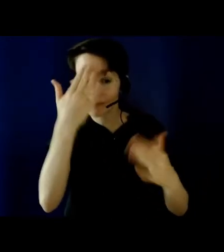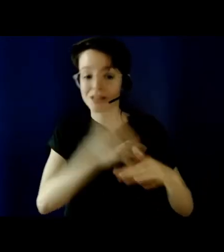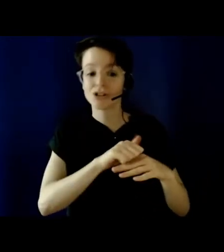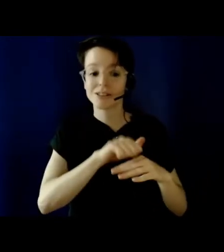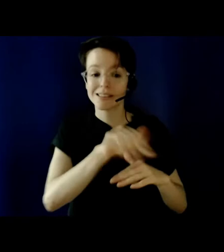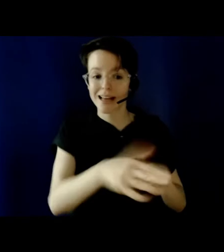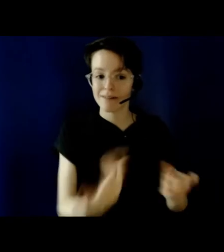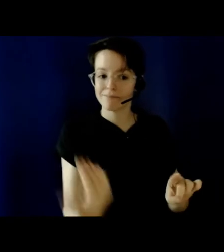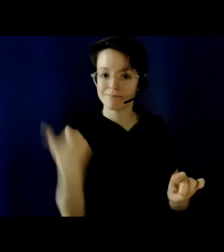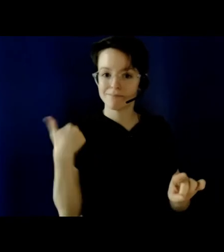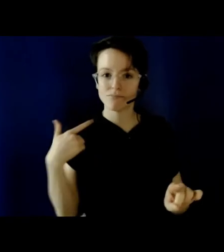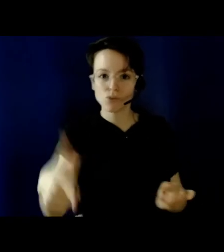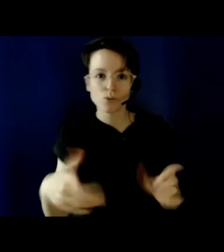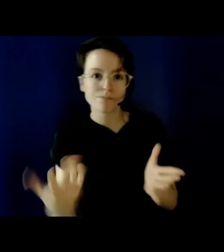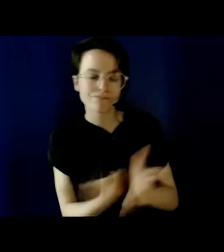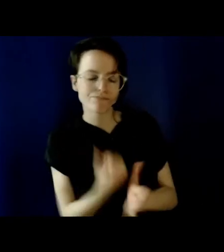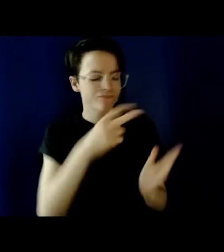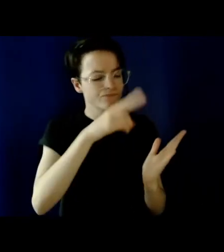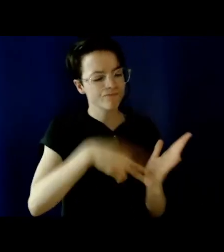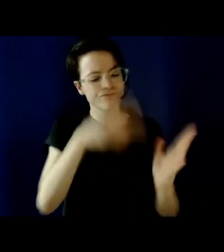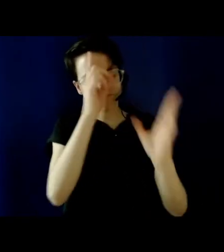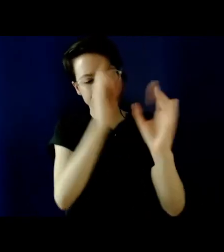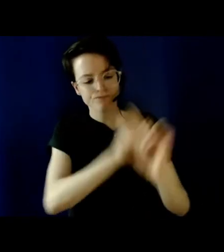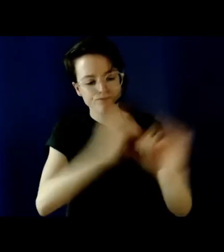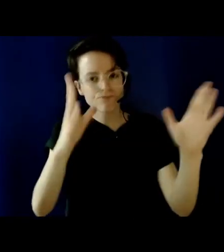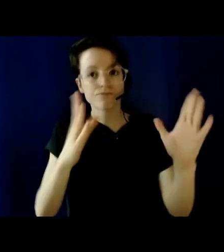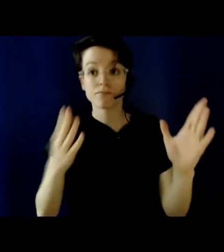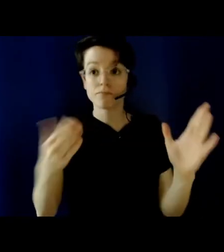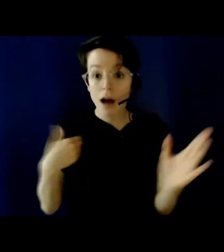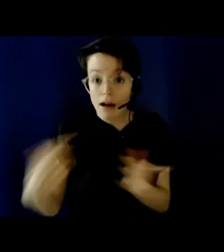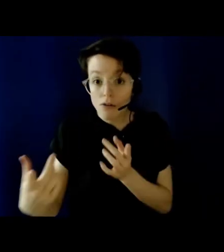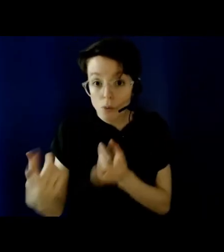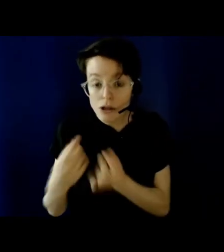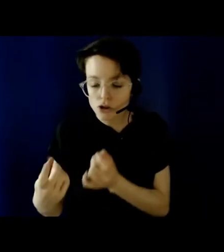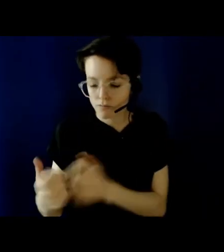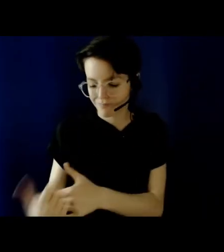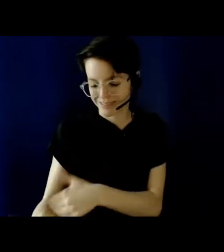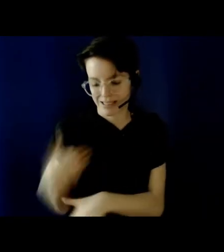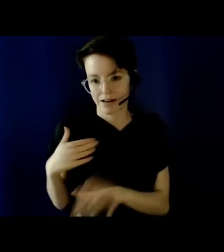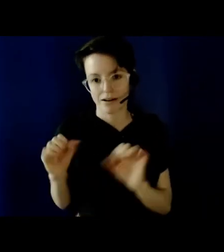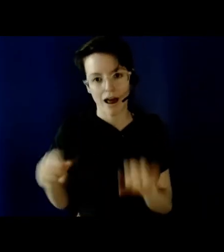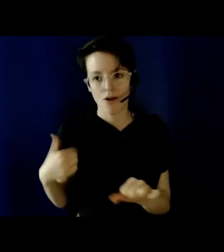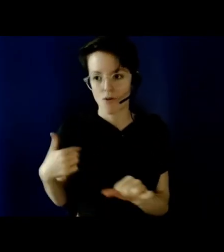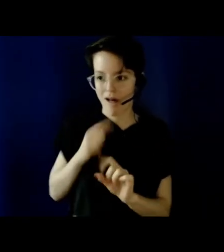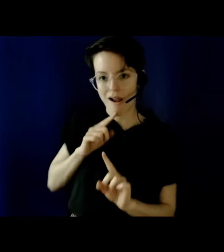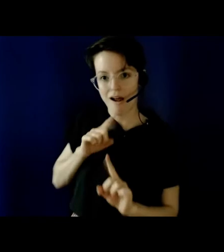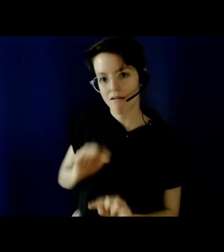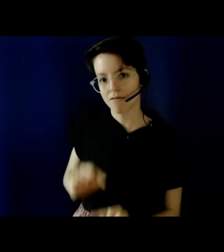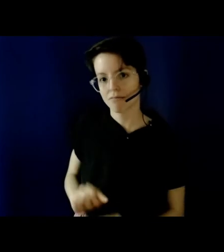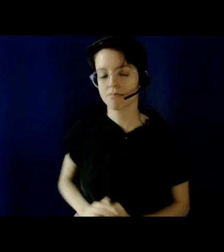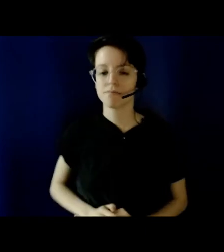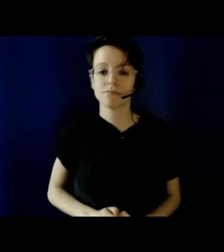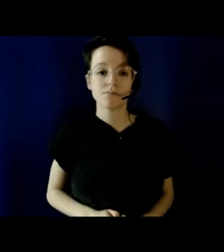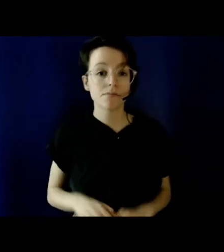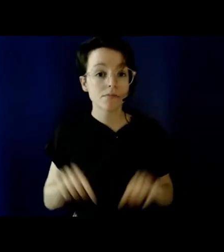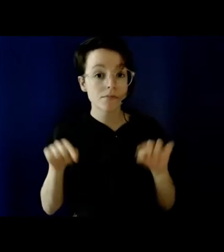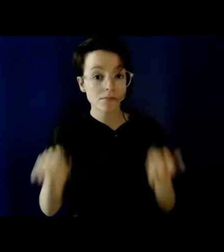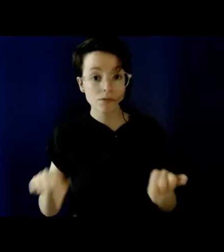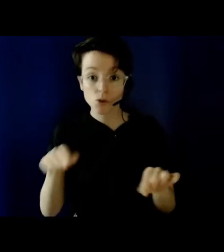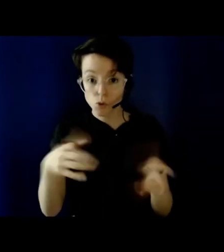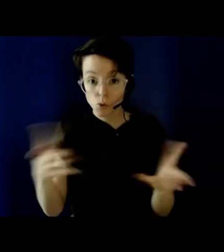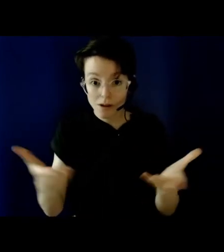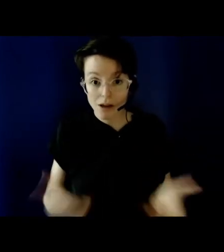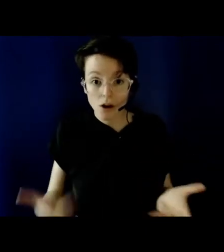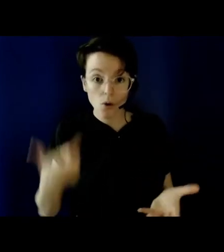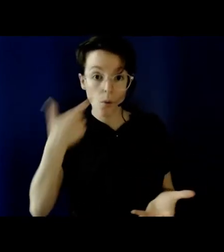you have additional time to review them and send us questions if you like. During the workshop, you're welcome to post your questions and comments in the chat.